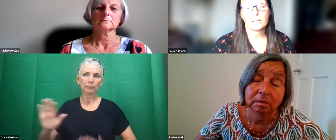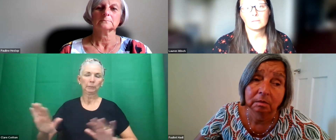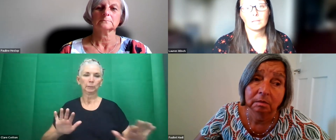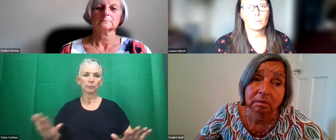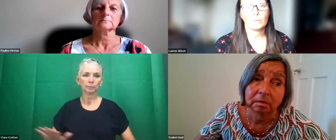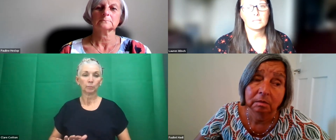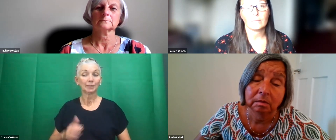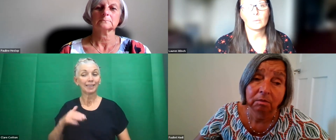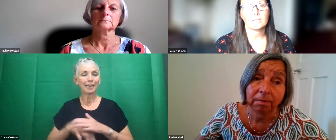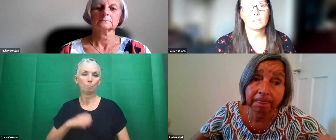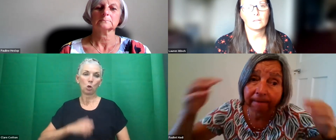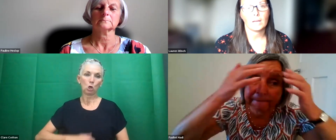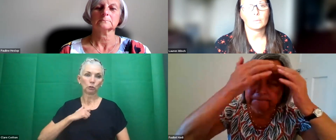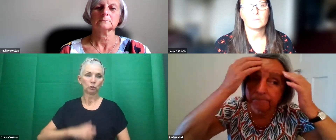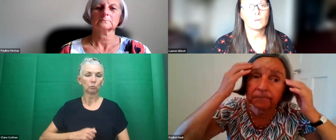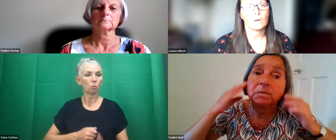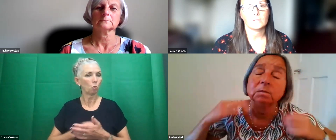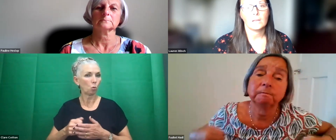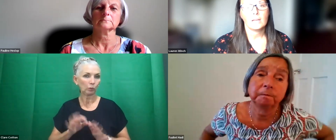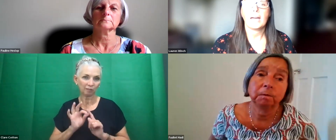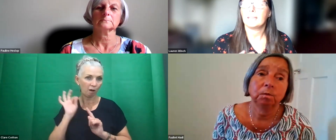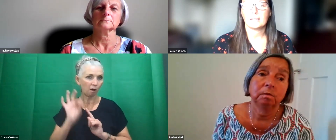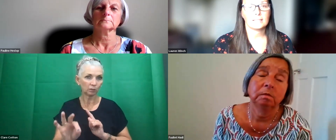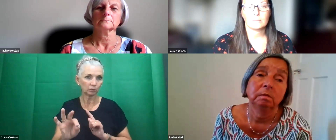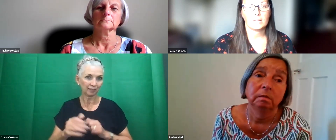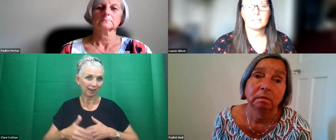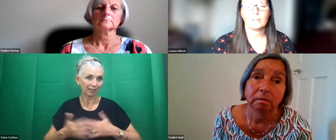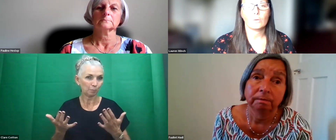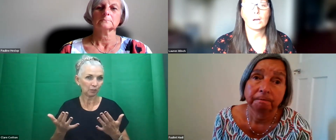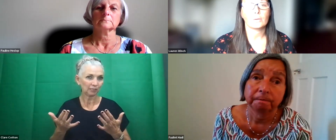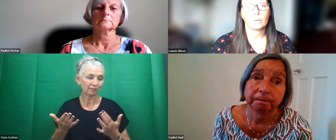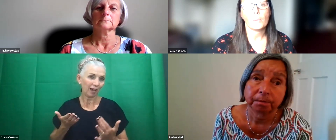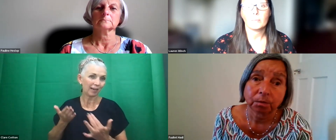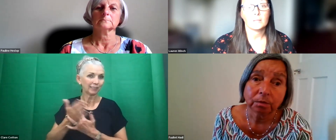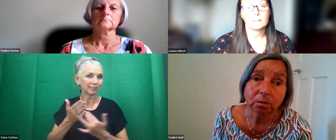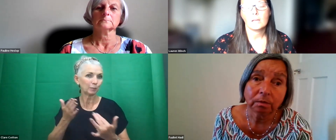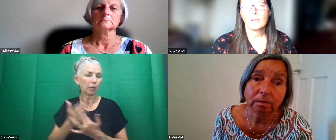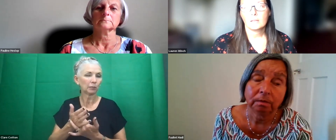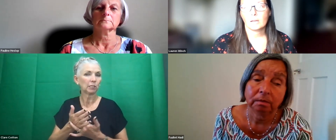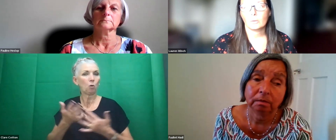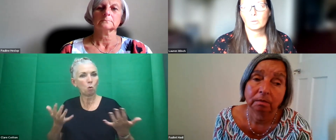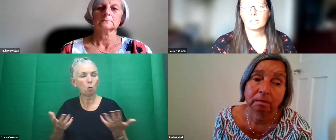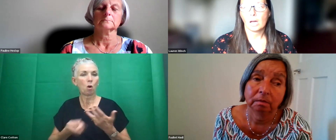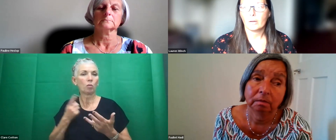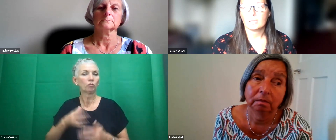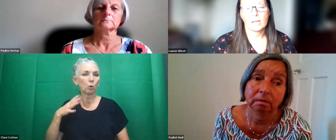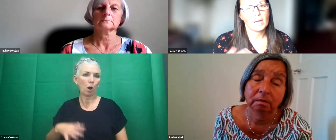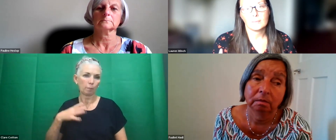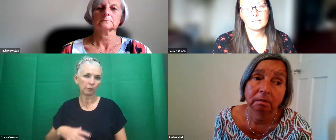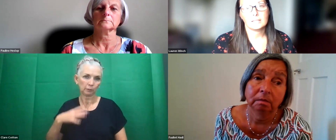person events, we always have a question if anyone's got any accessibility or other requirements. So we would encourage and perhaps this is